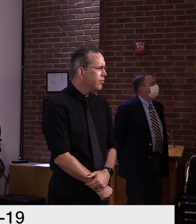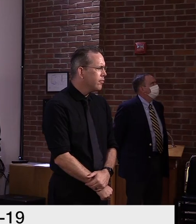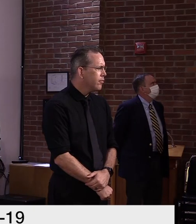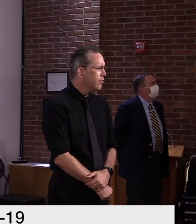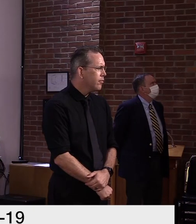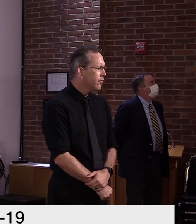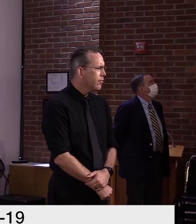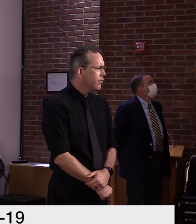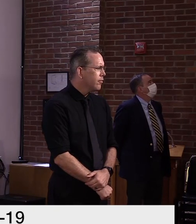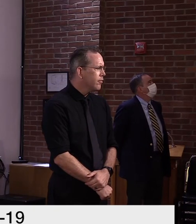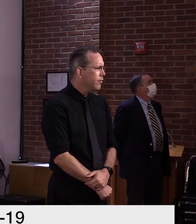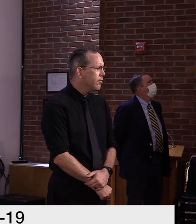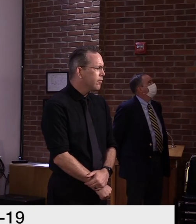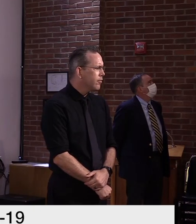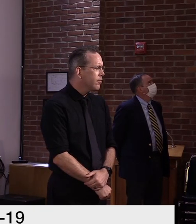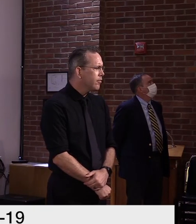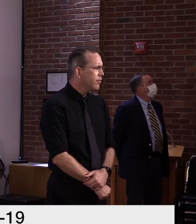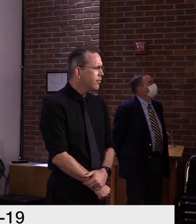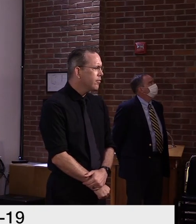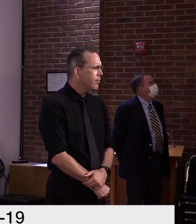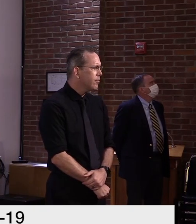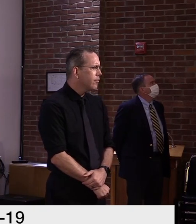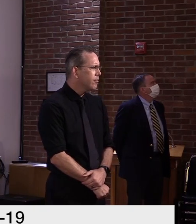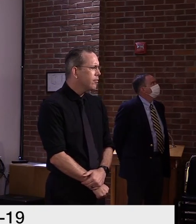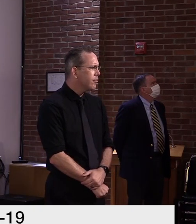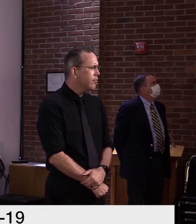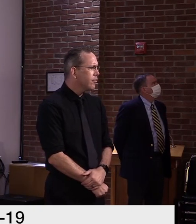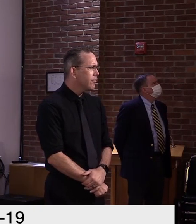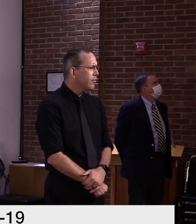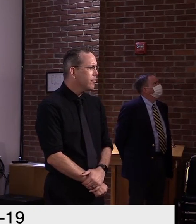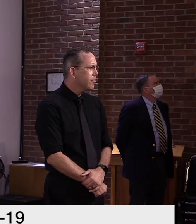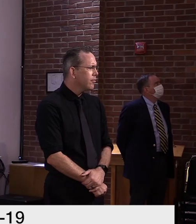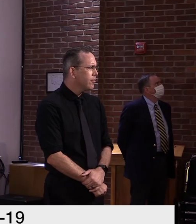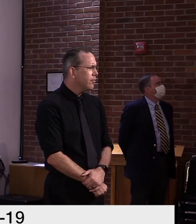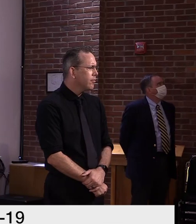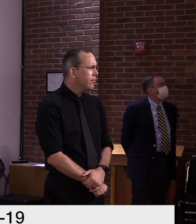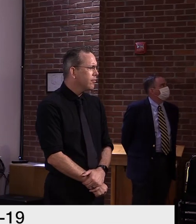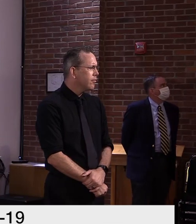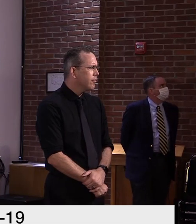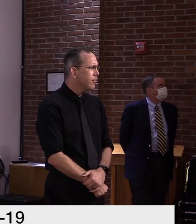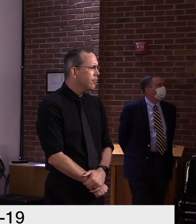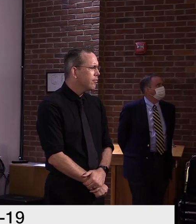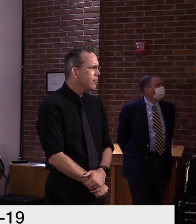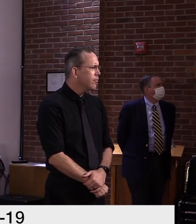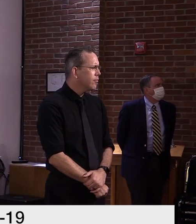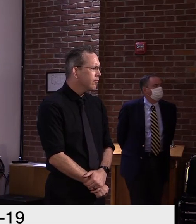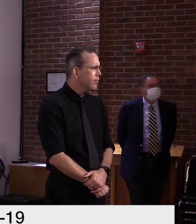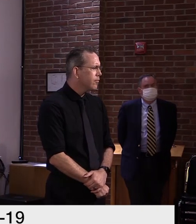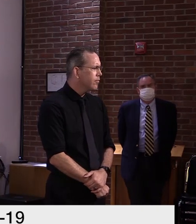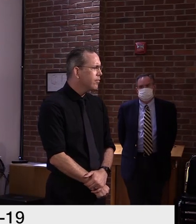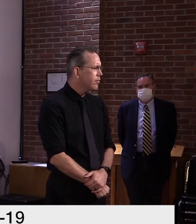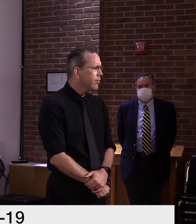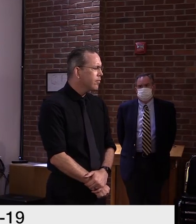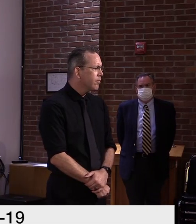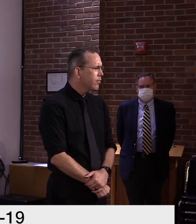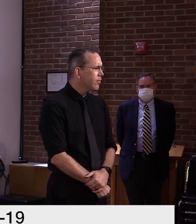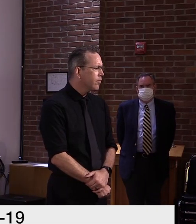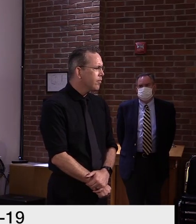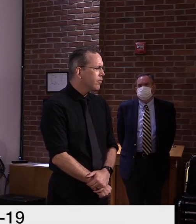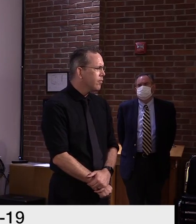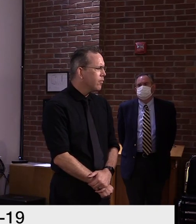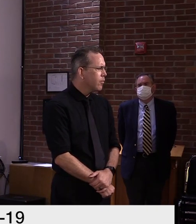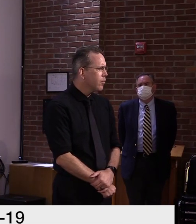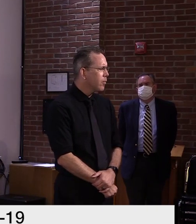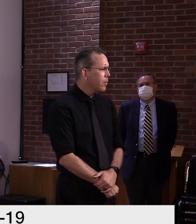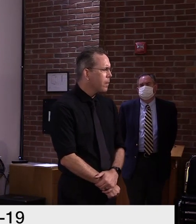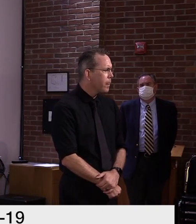investigations have shown concerning those cases and any others. Uh, so far we, we've been told no case, no public